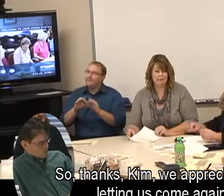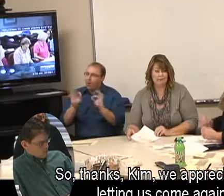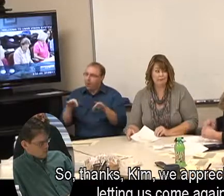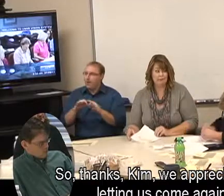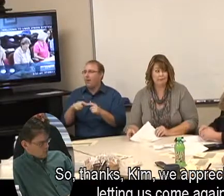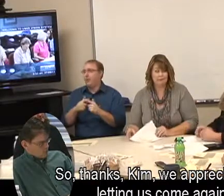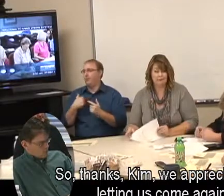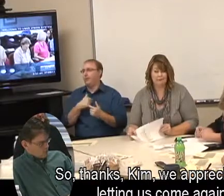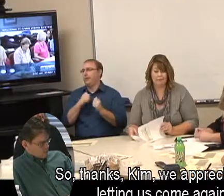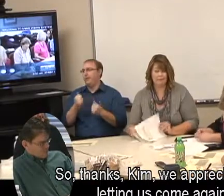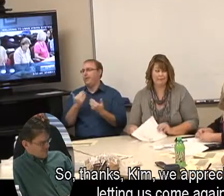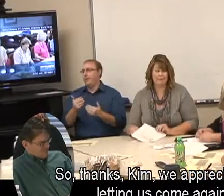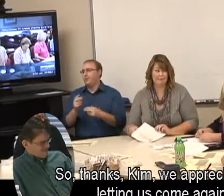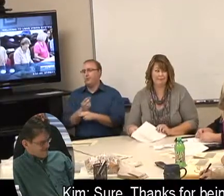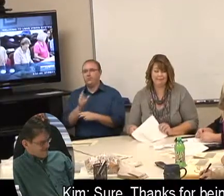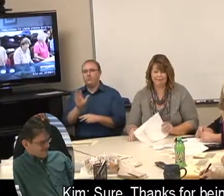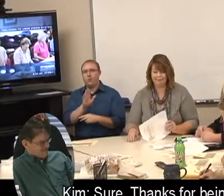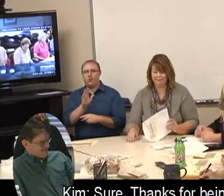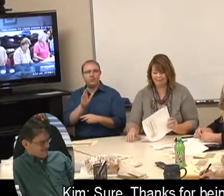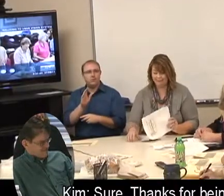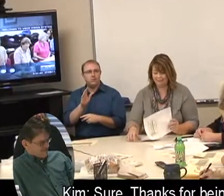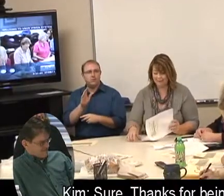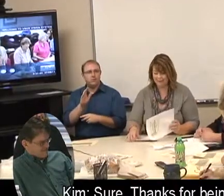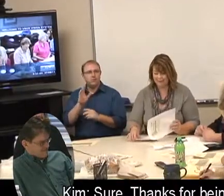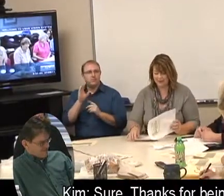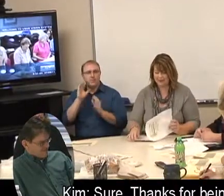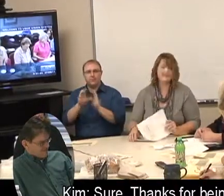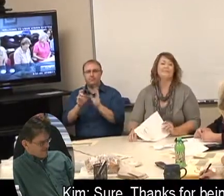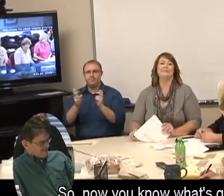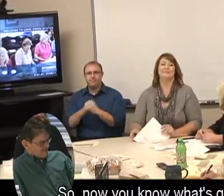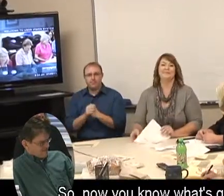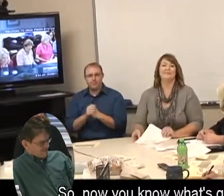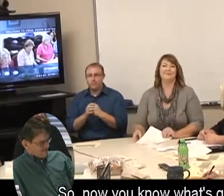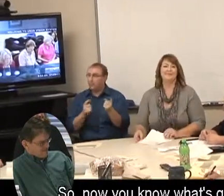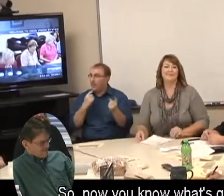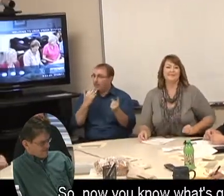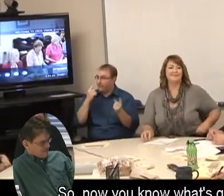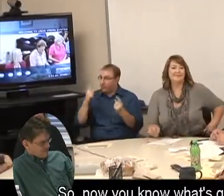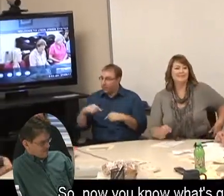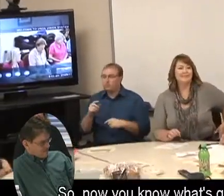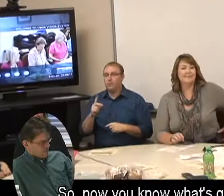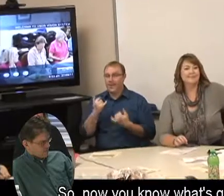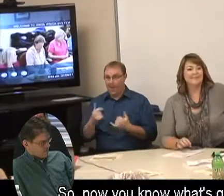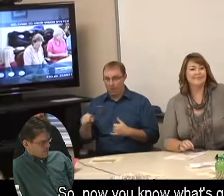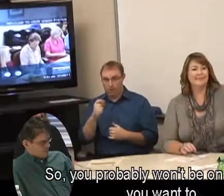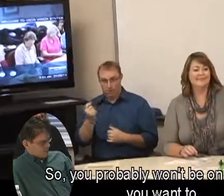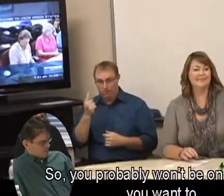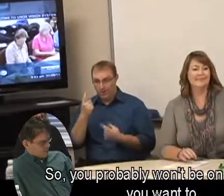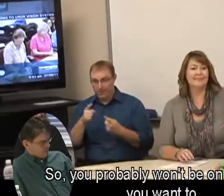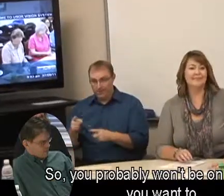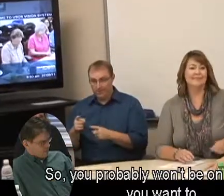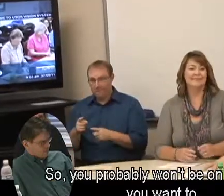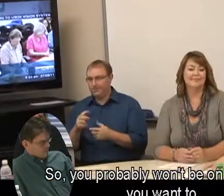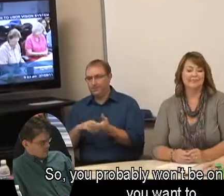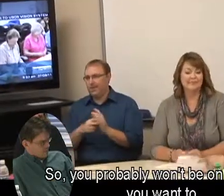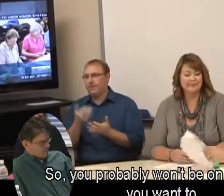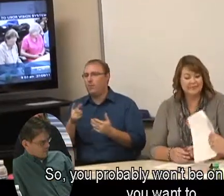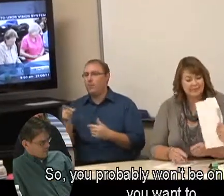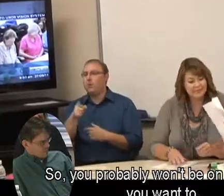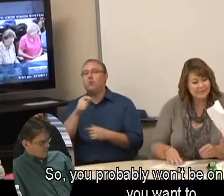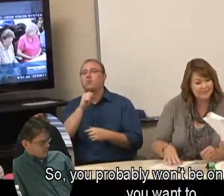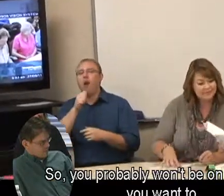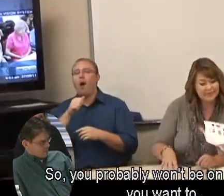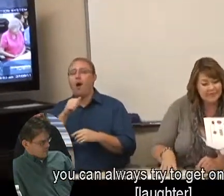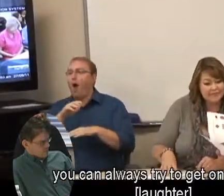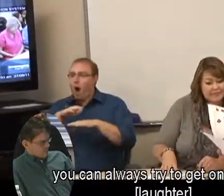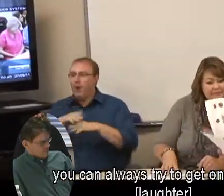Kim, and we appreciate you guys again for accommodating us. Sure. Thanks for being here. So now you know what's going on. So you probably won't be on camera, but